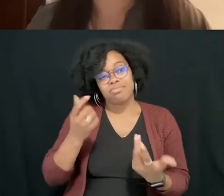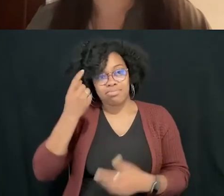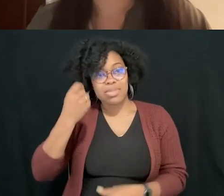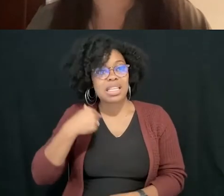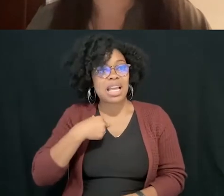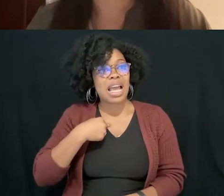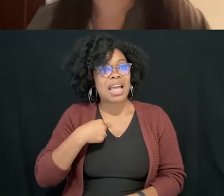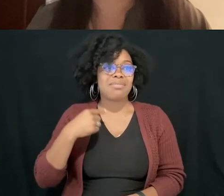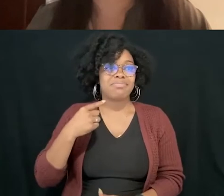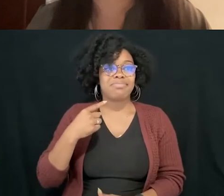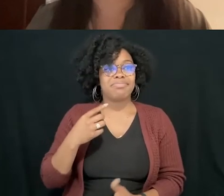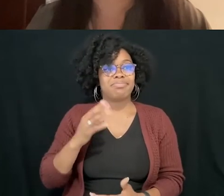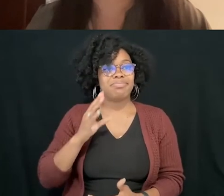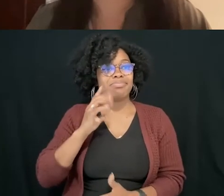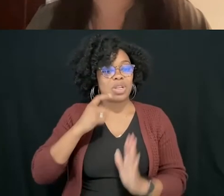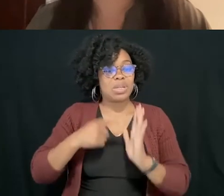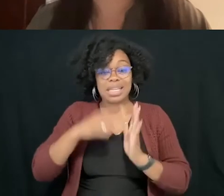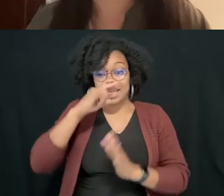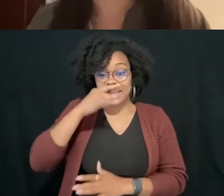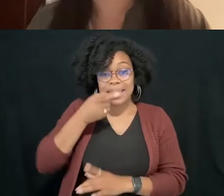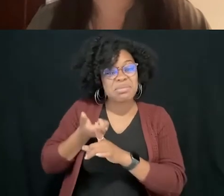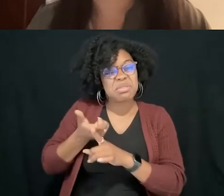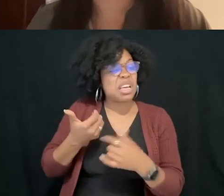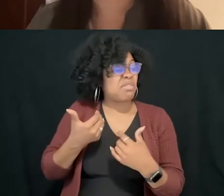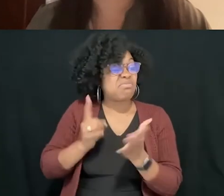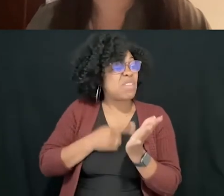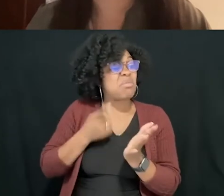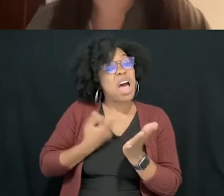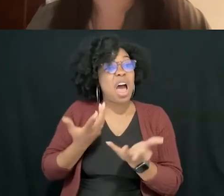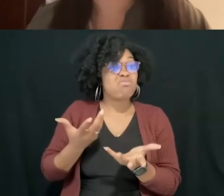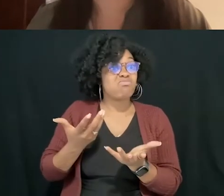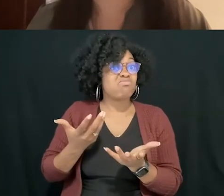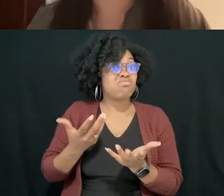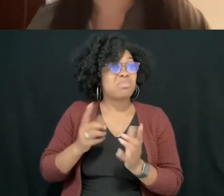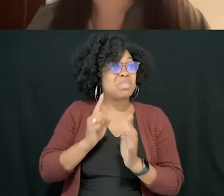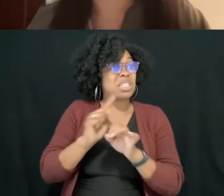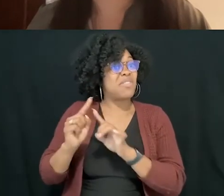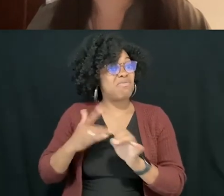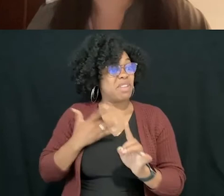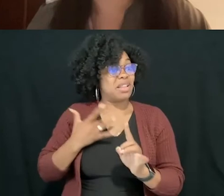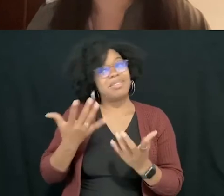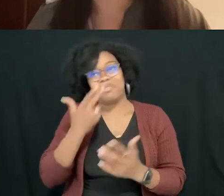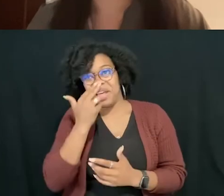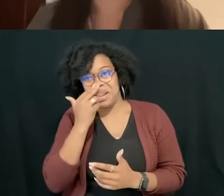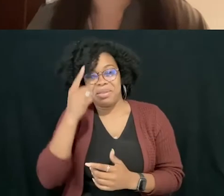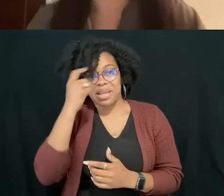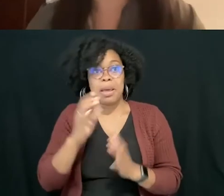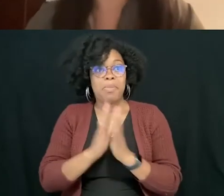kids, they have their own moment, right? So, so, um, you know, and this is the funny thing about like books being for a certain age,